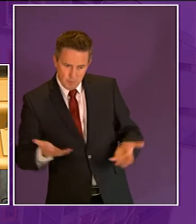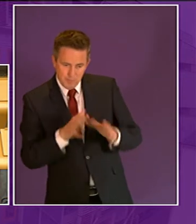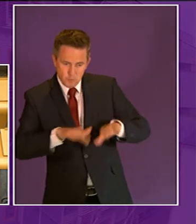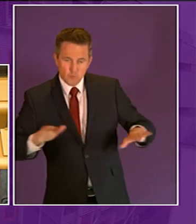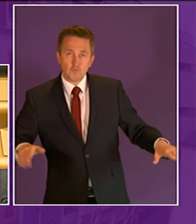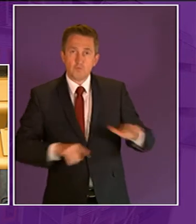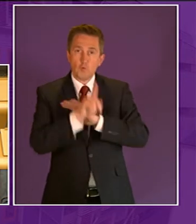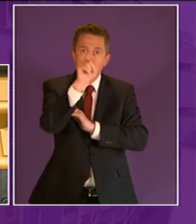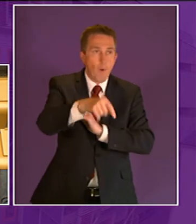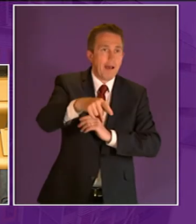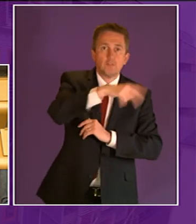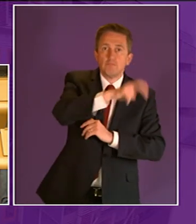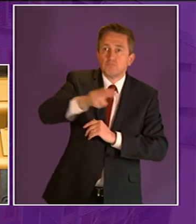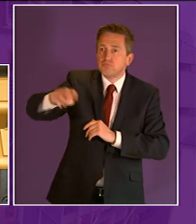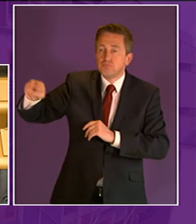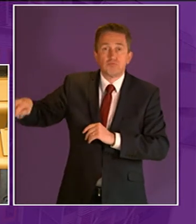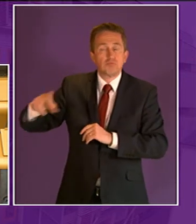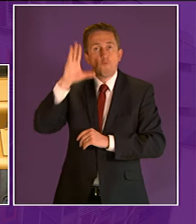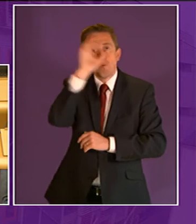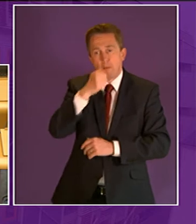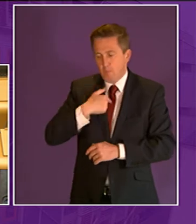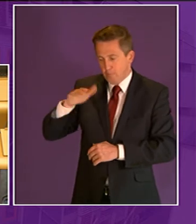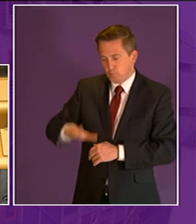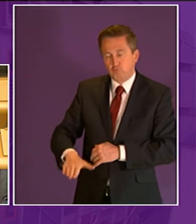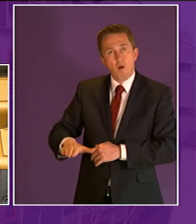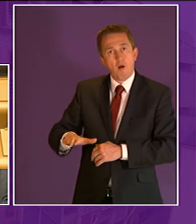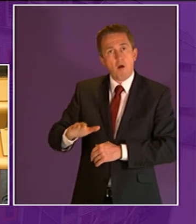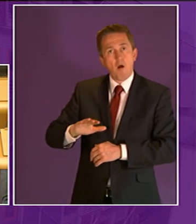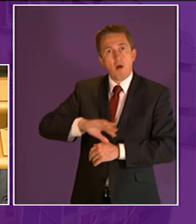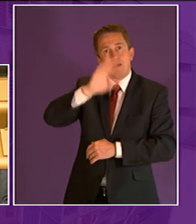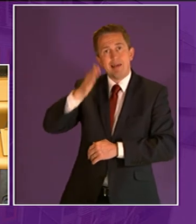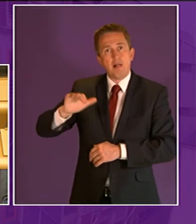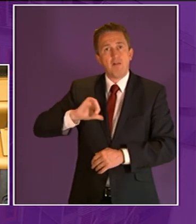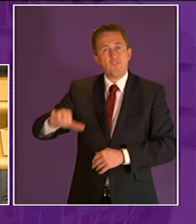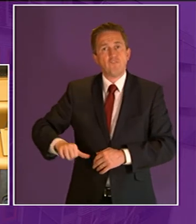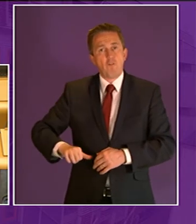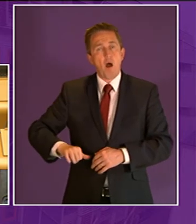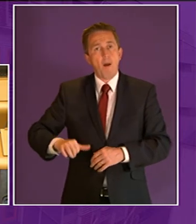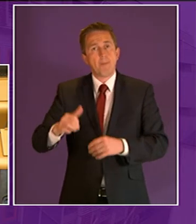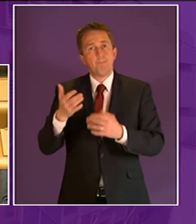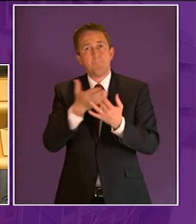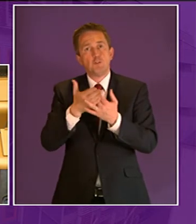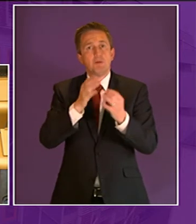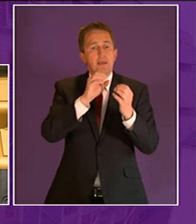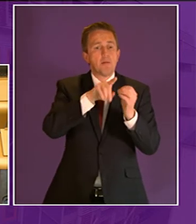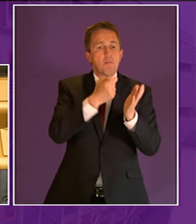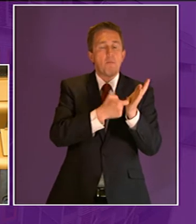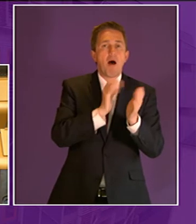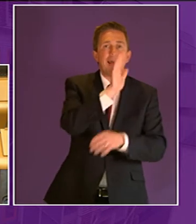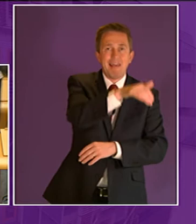indeed my own childhood on a remote hill farm environment and the moors and bogs between bar hill and new loose certainly